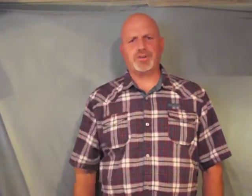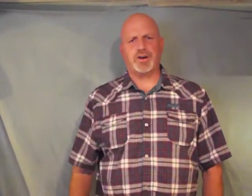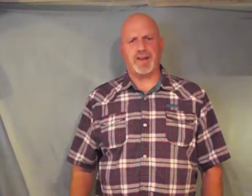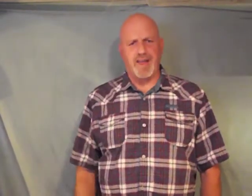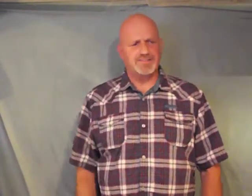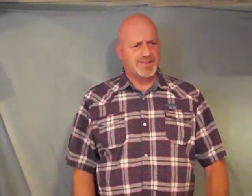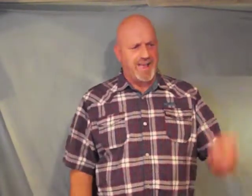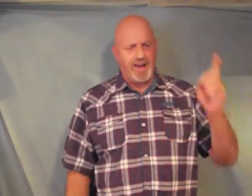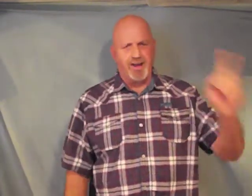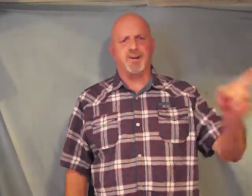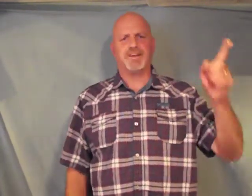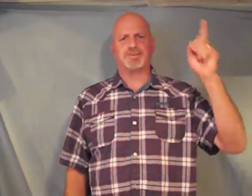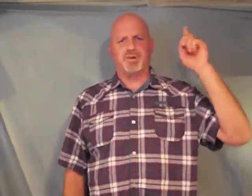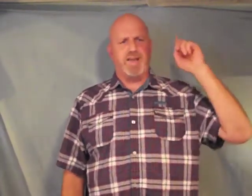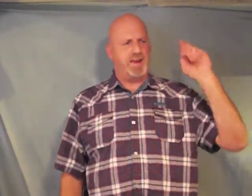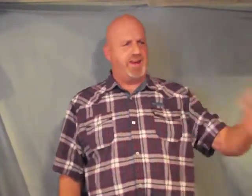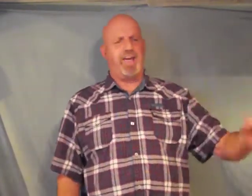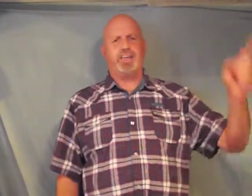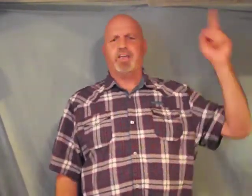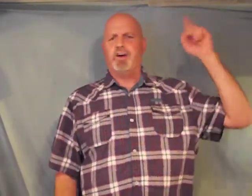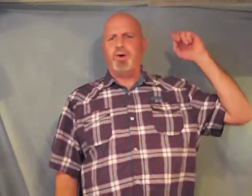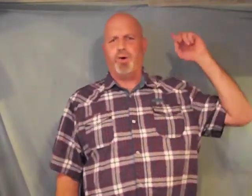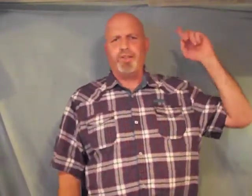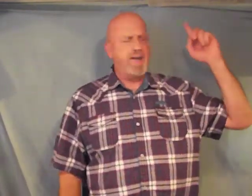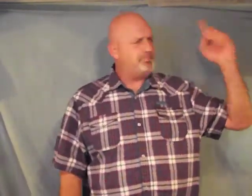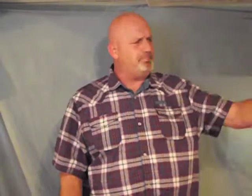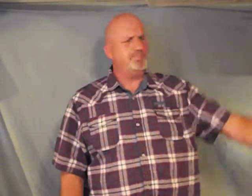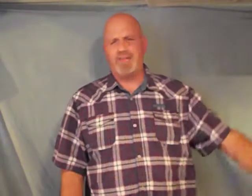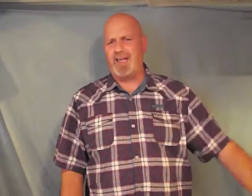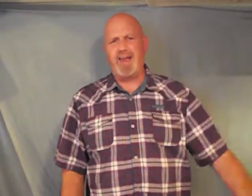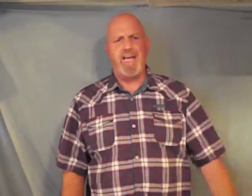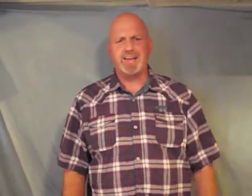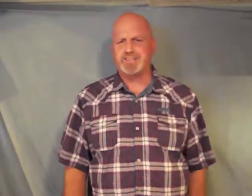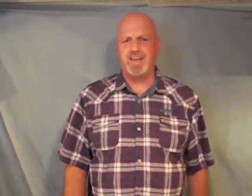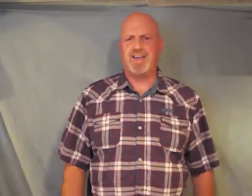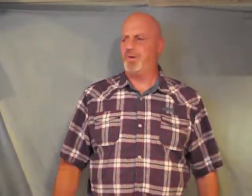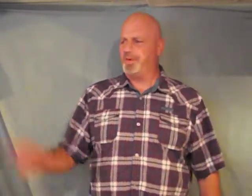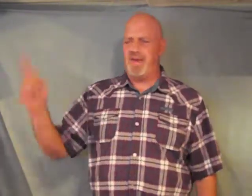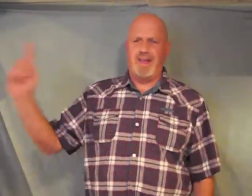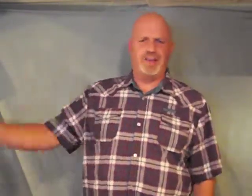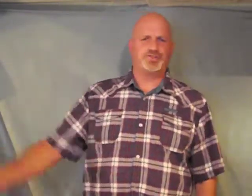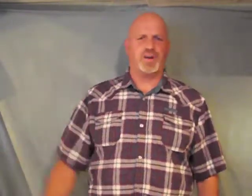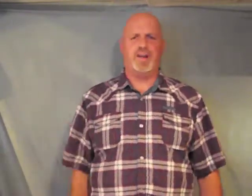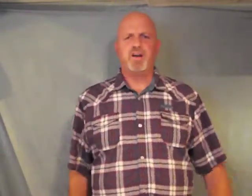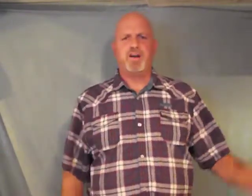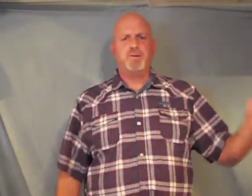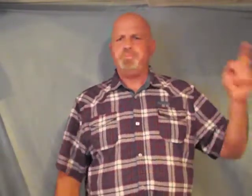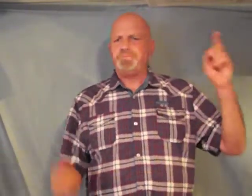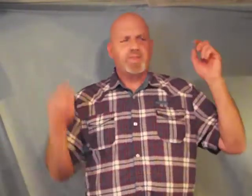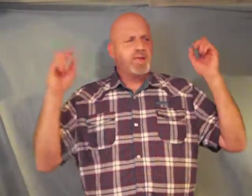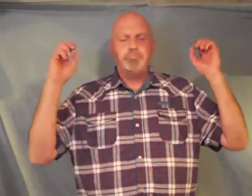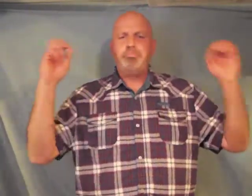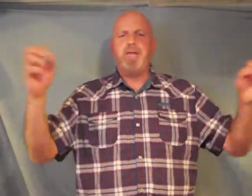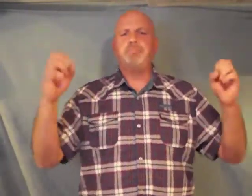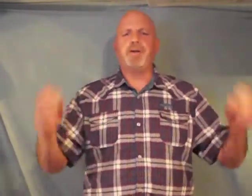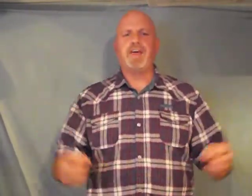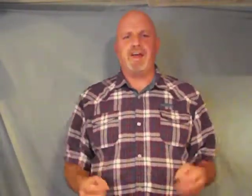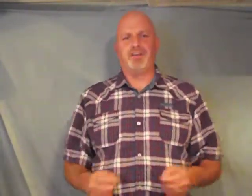against that illness or that death or that that accident or that injury people that have